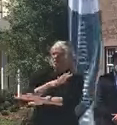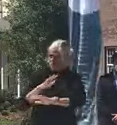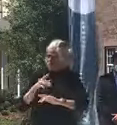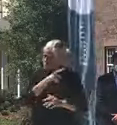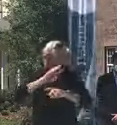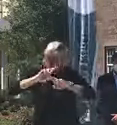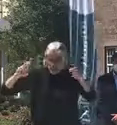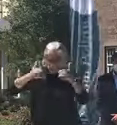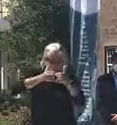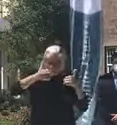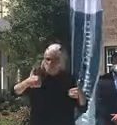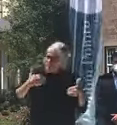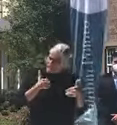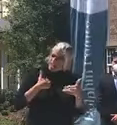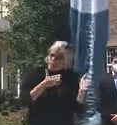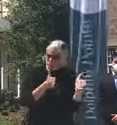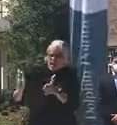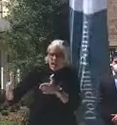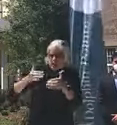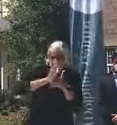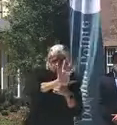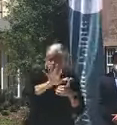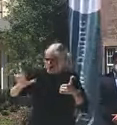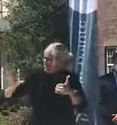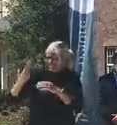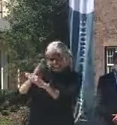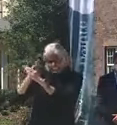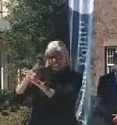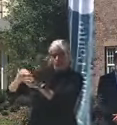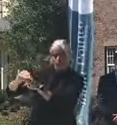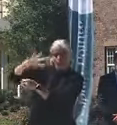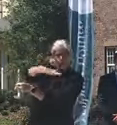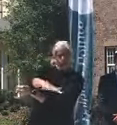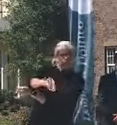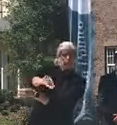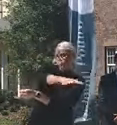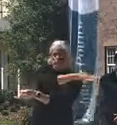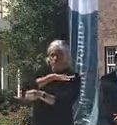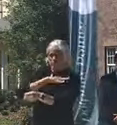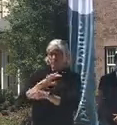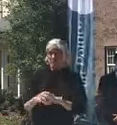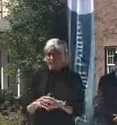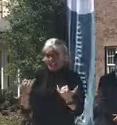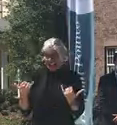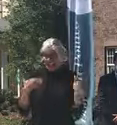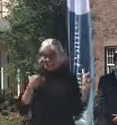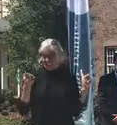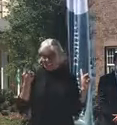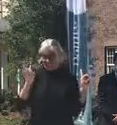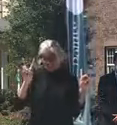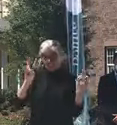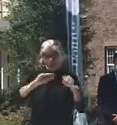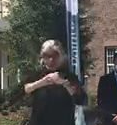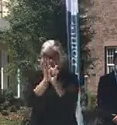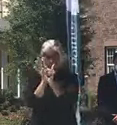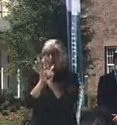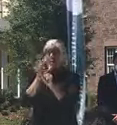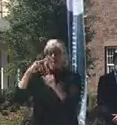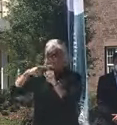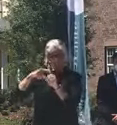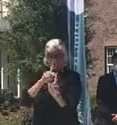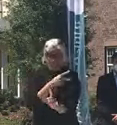potential outbreak at some of these other facilities. So right now, there are currently 17 COVID-positive patients here.